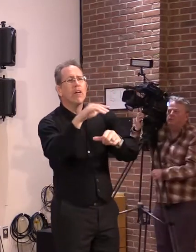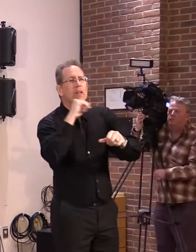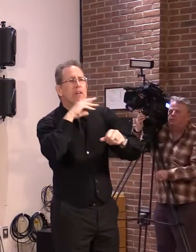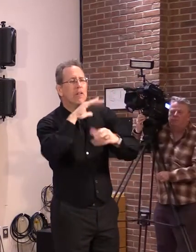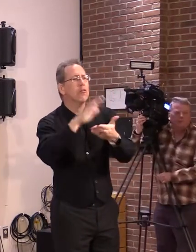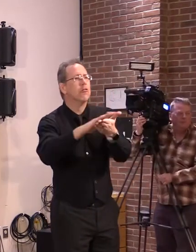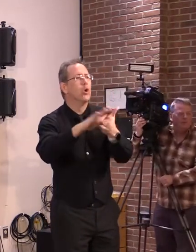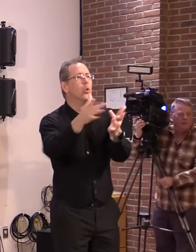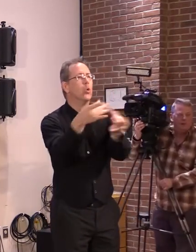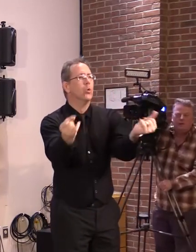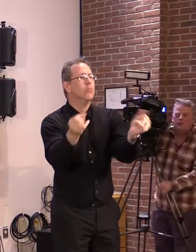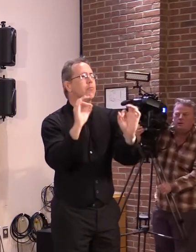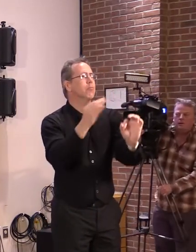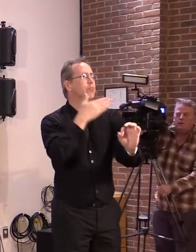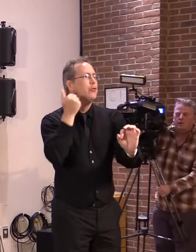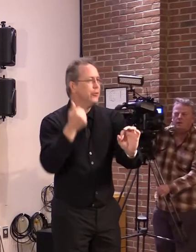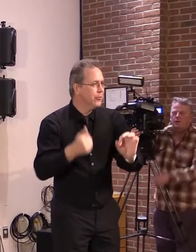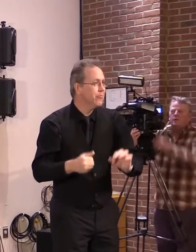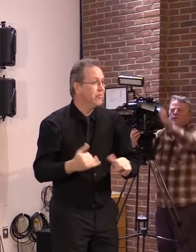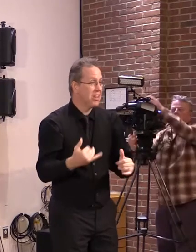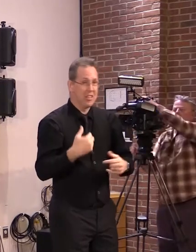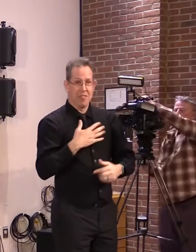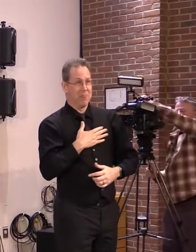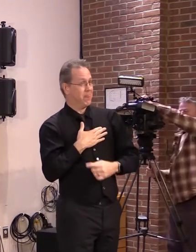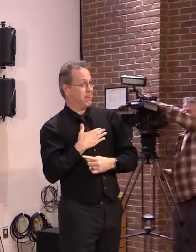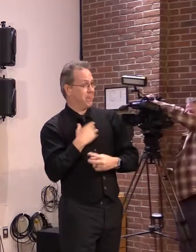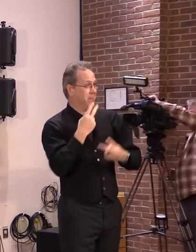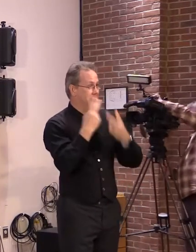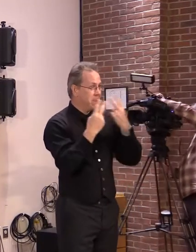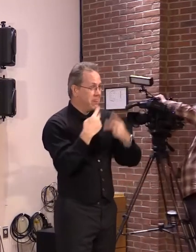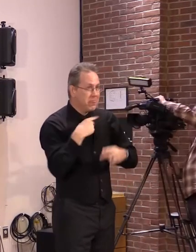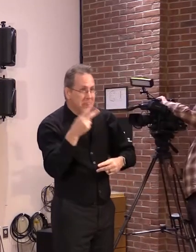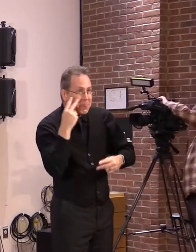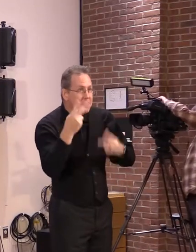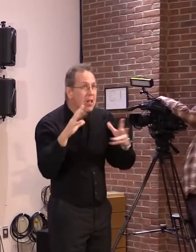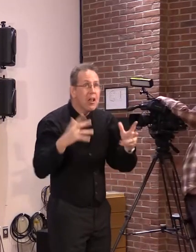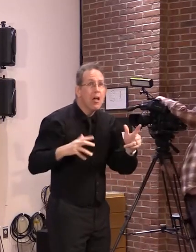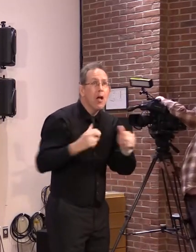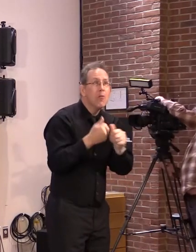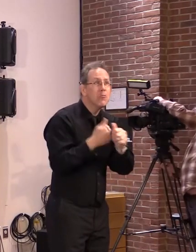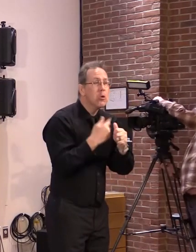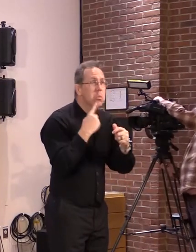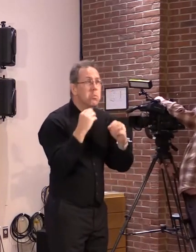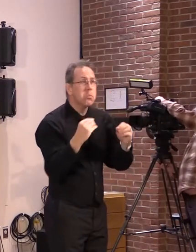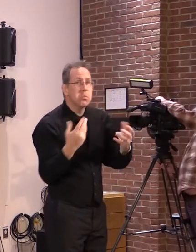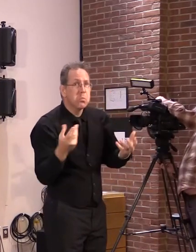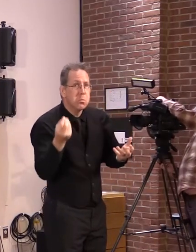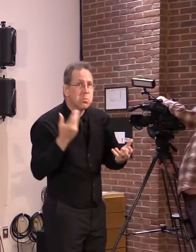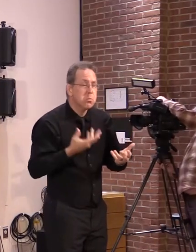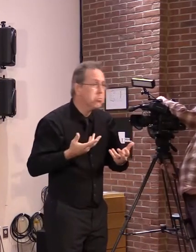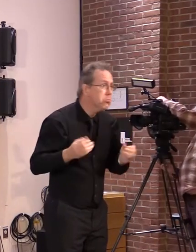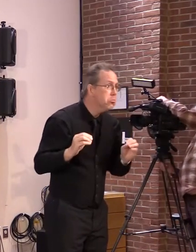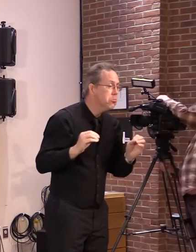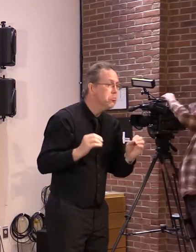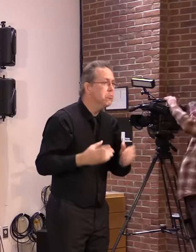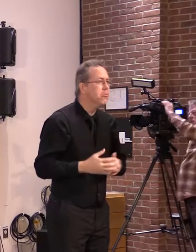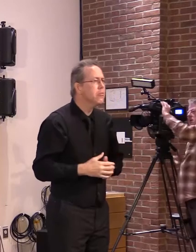And so I look forward to getting an update from the Green Up Day